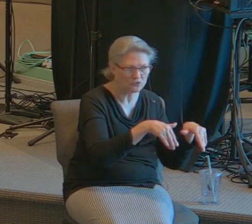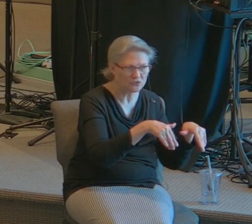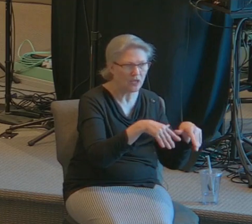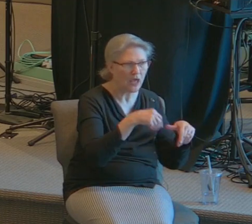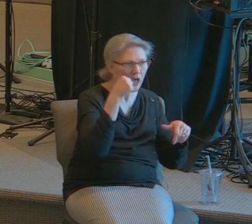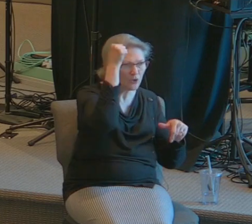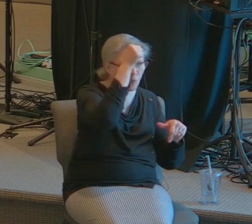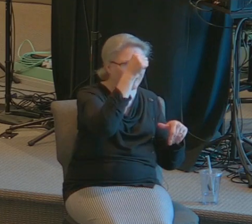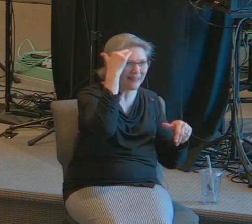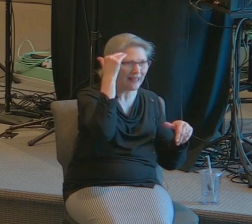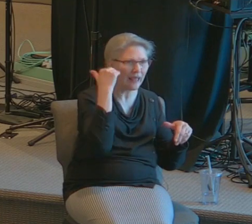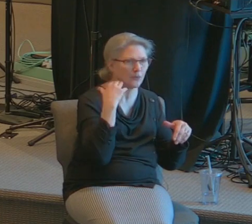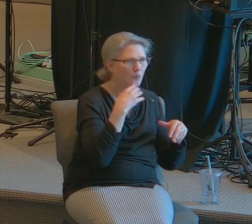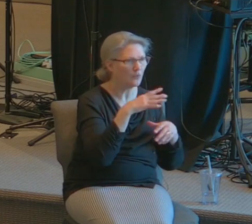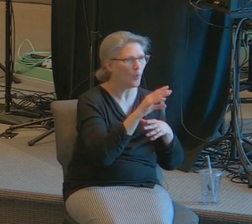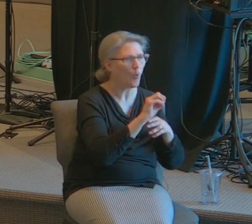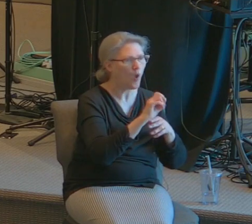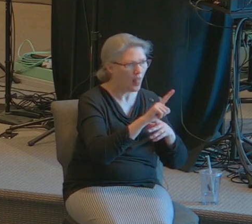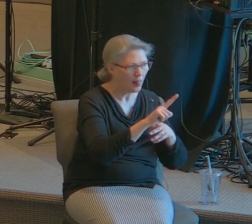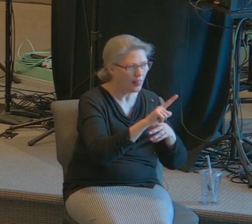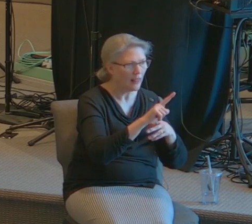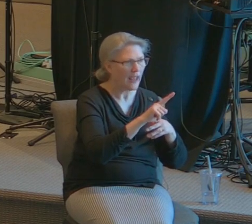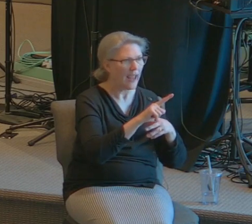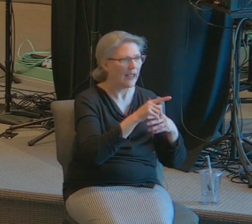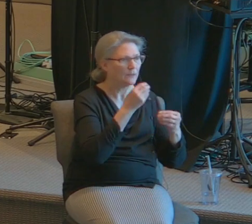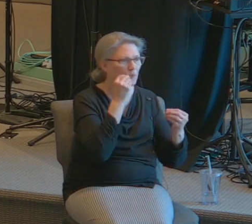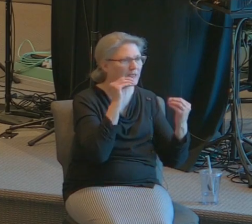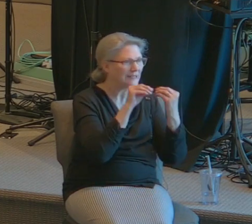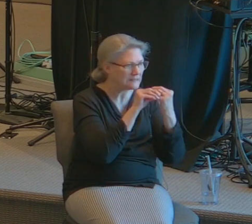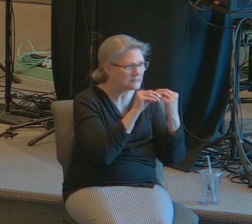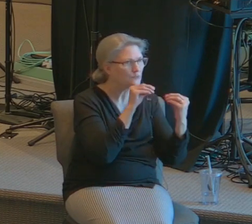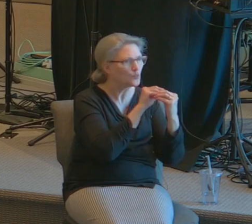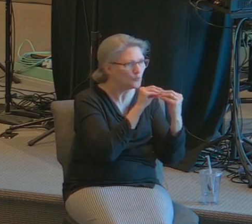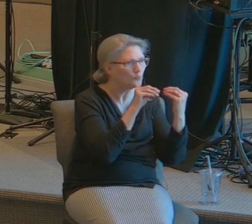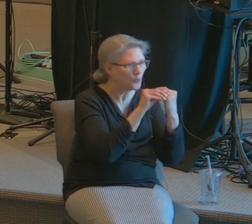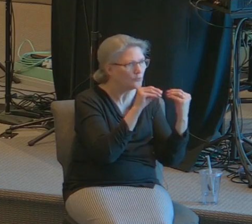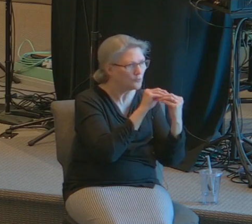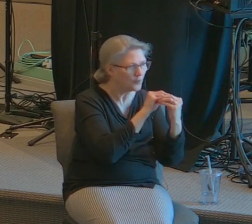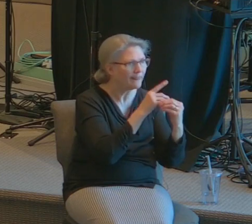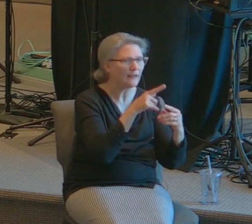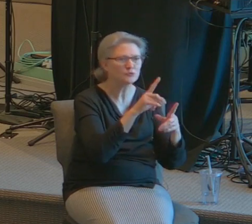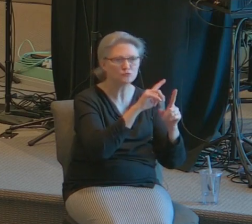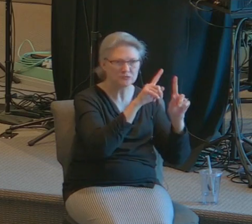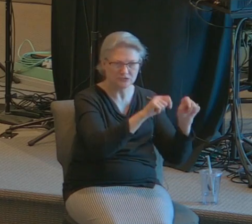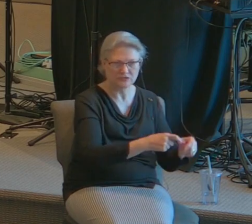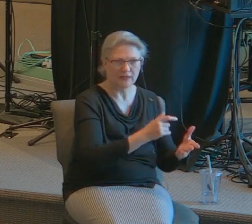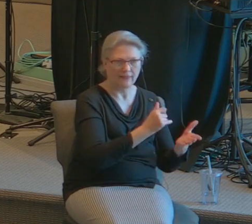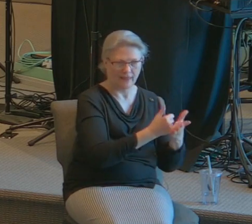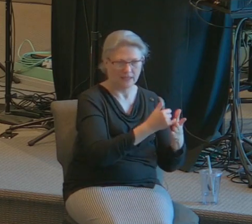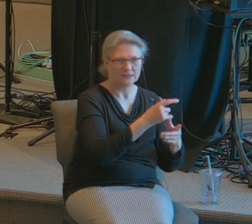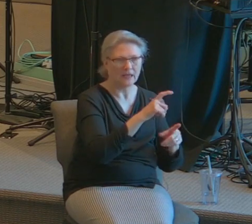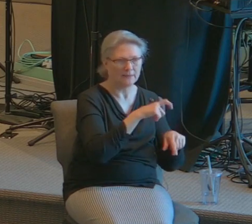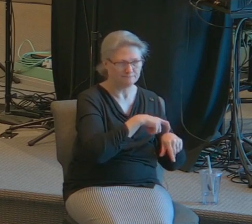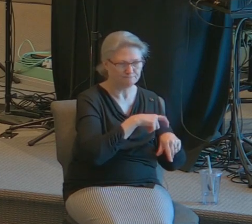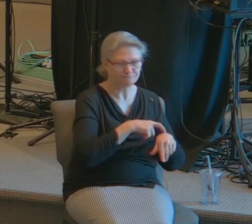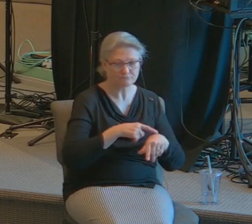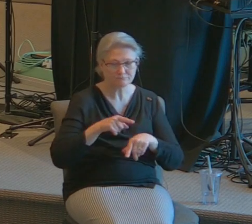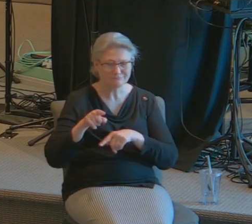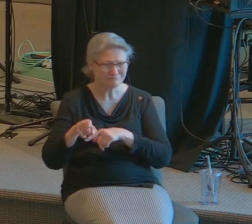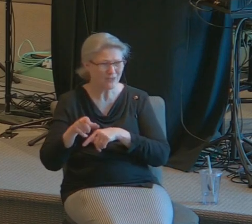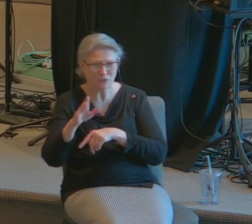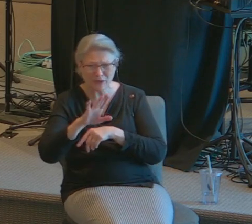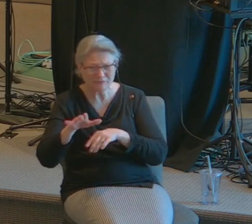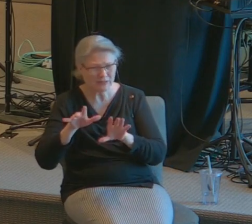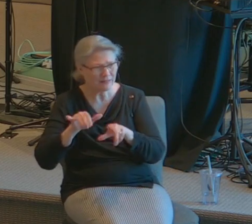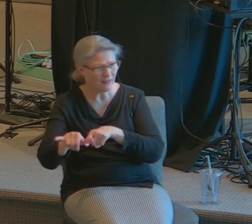my feet and kiss my feet ceaselessly and then suddenly